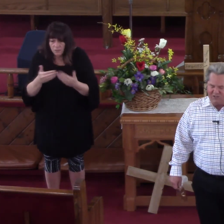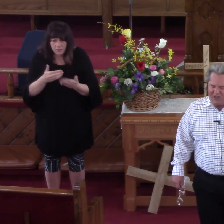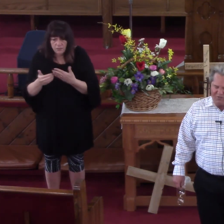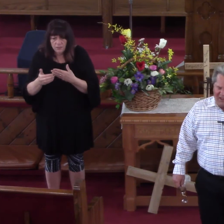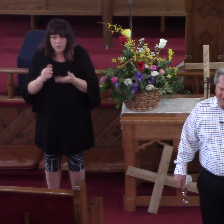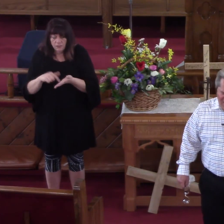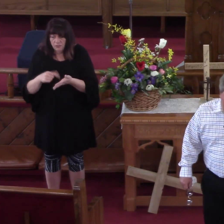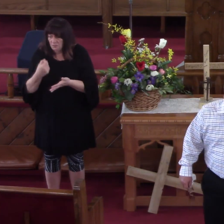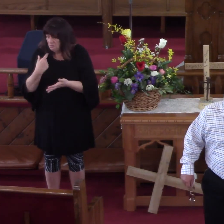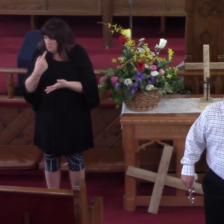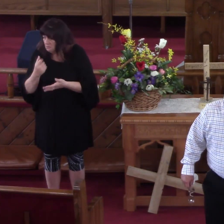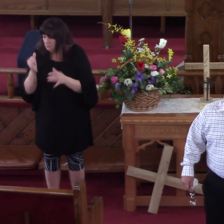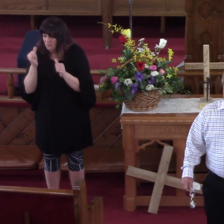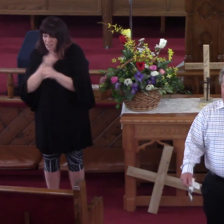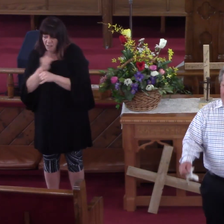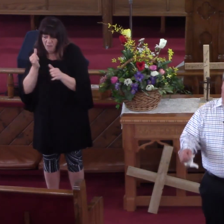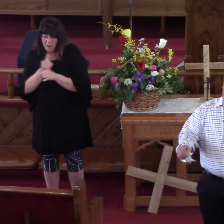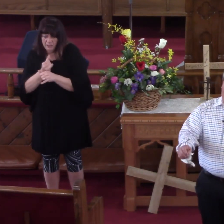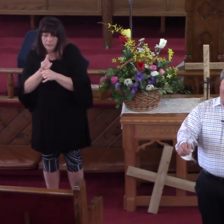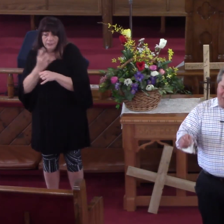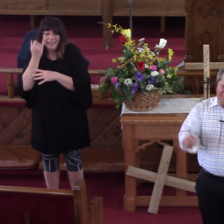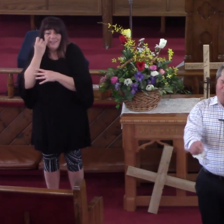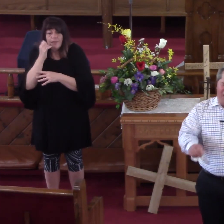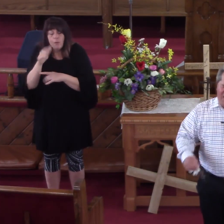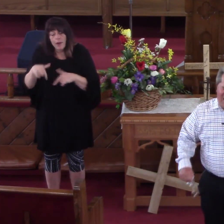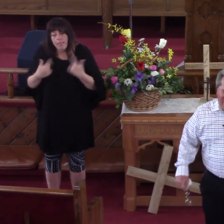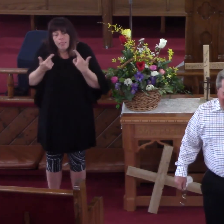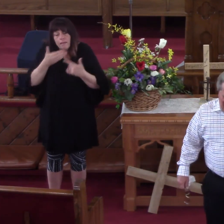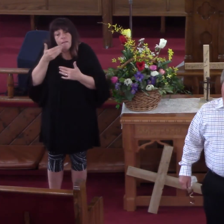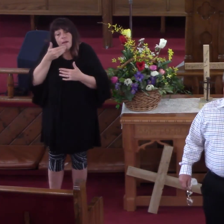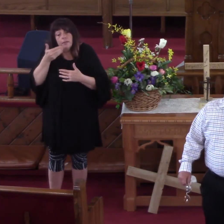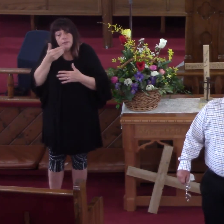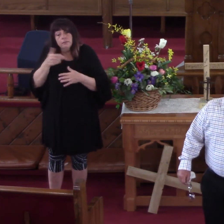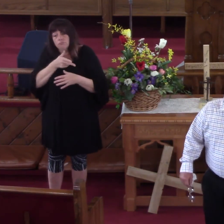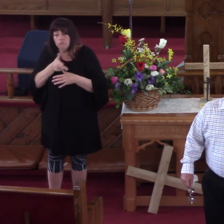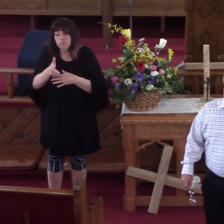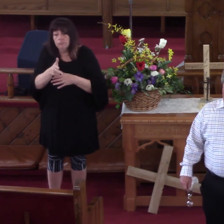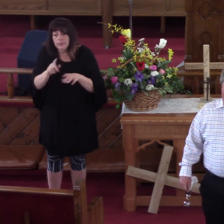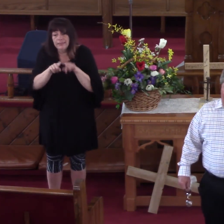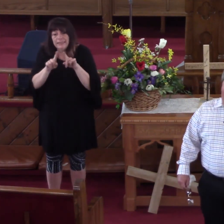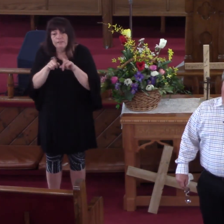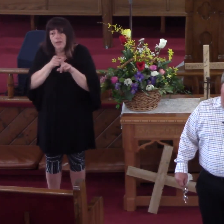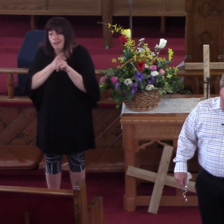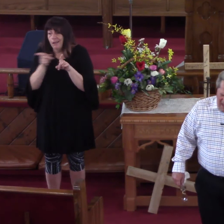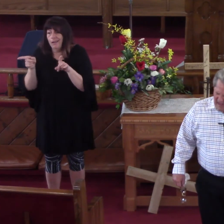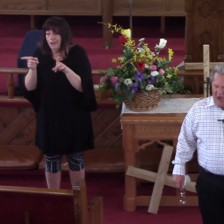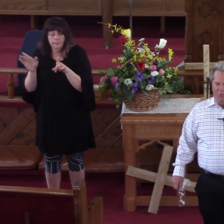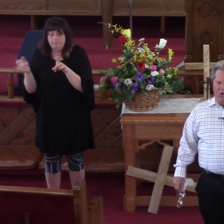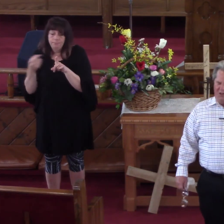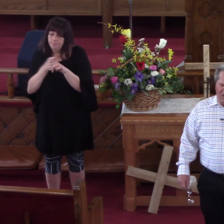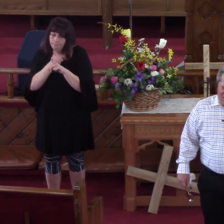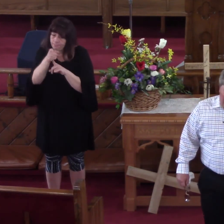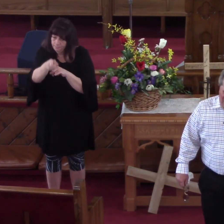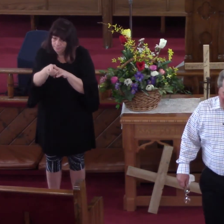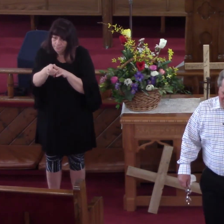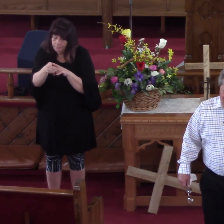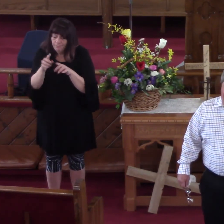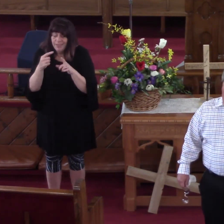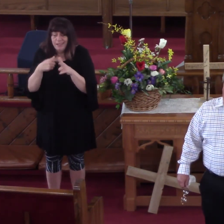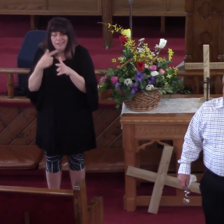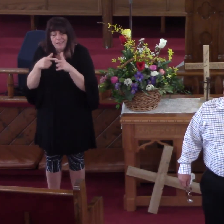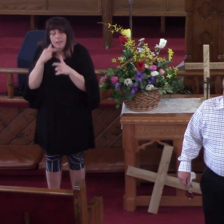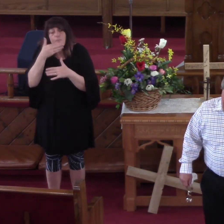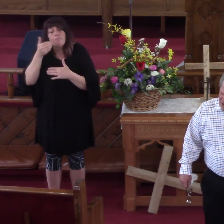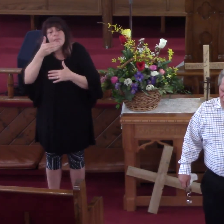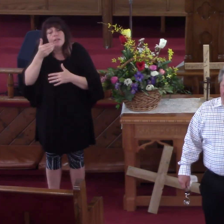The Things That They Had Done They Would Probably Never Been In The Condition That They Are And I Would To God That